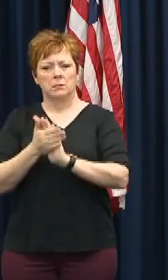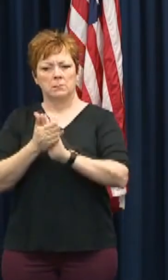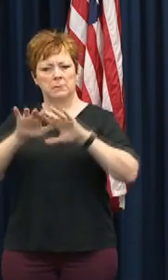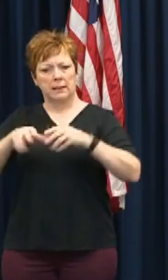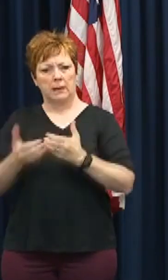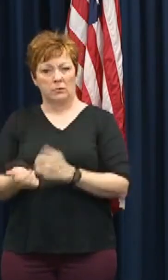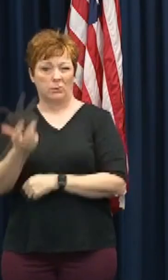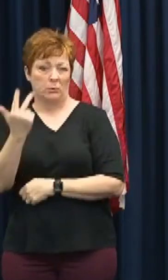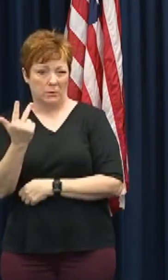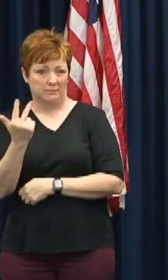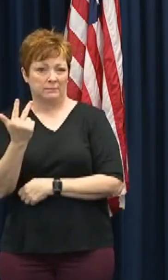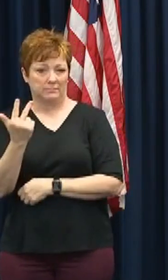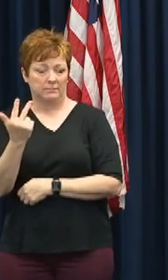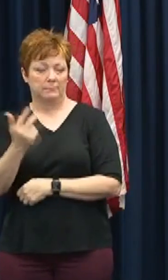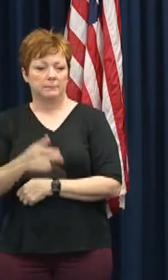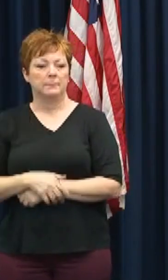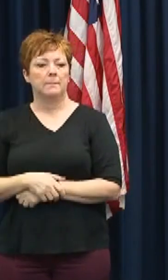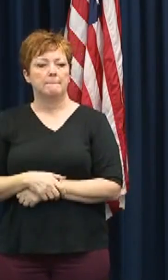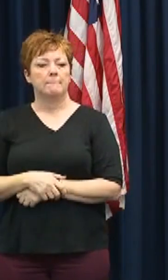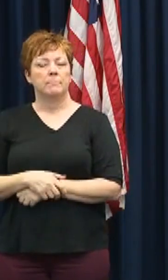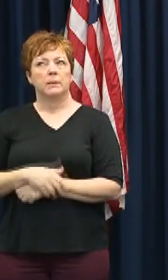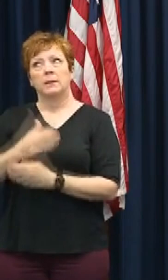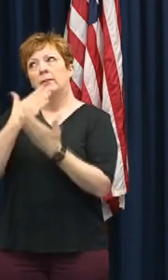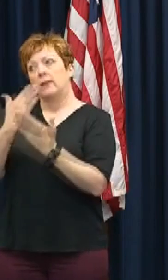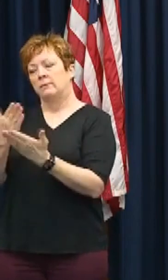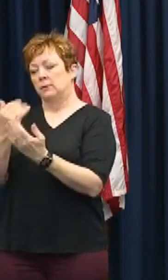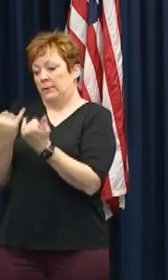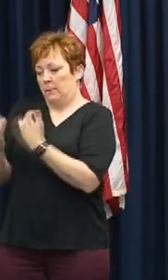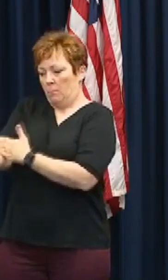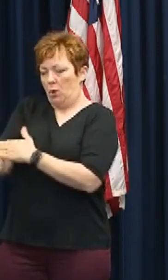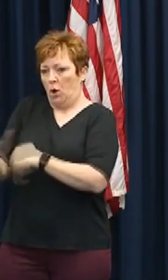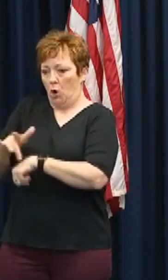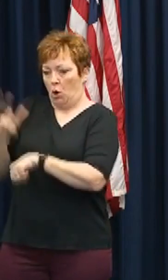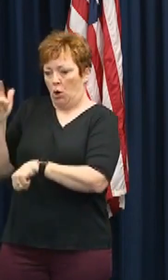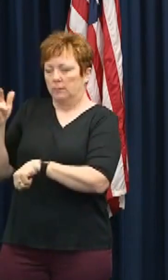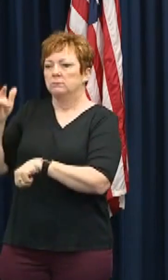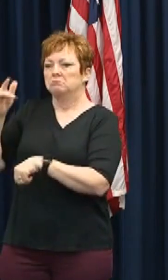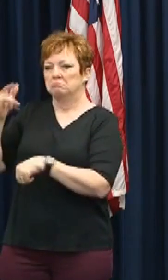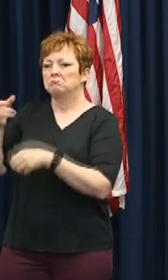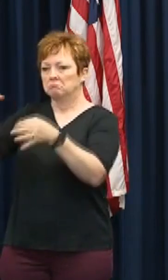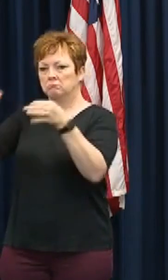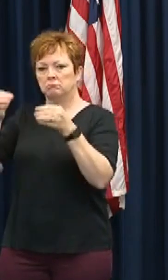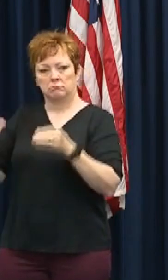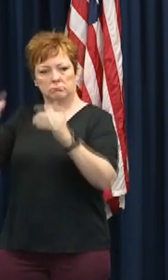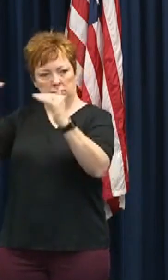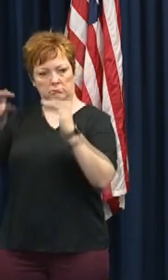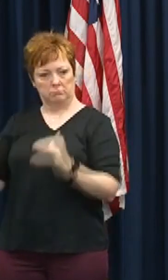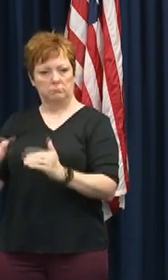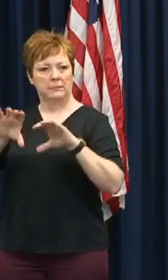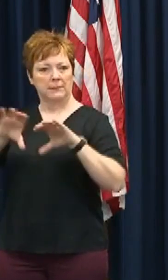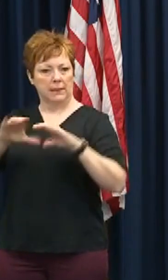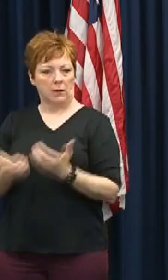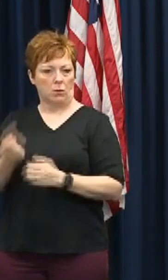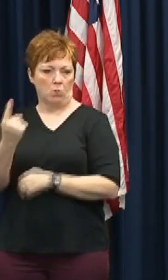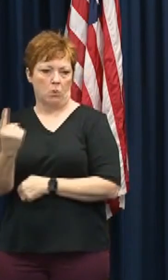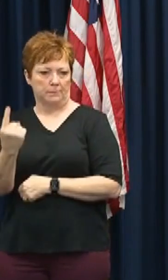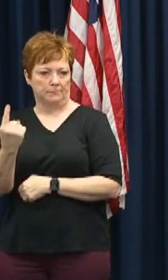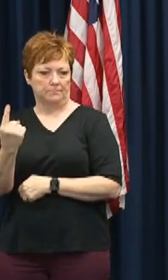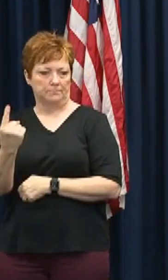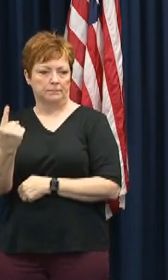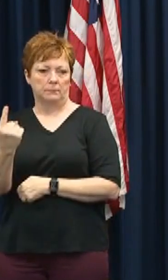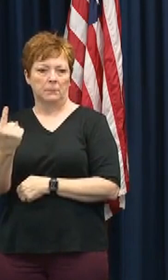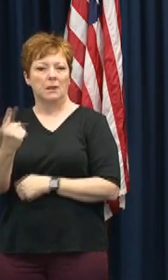Category 3. Thankfully, earlier this morning, it was downgraded to a Category 1. This just